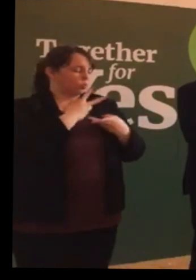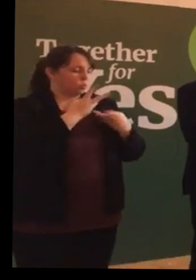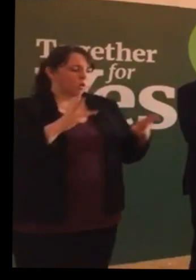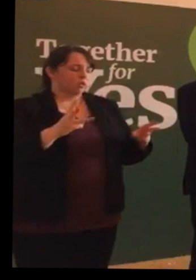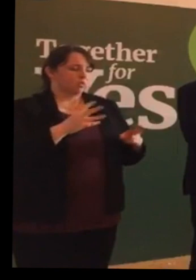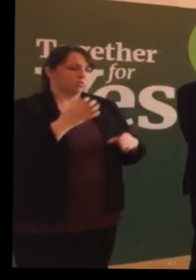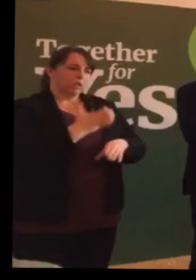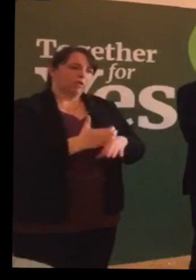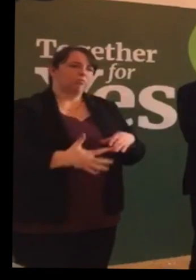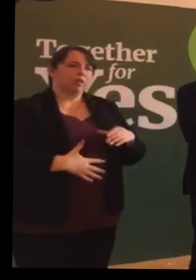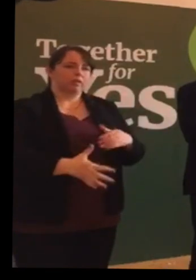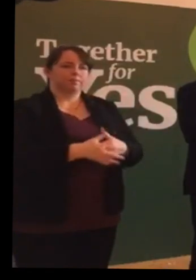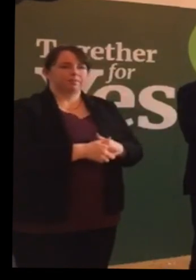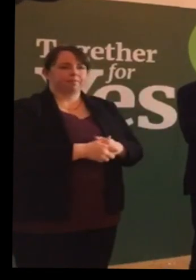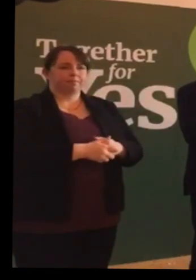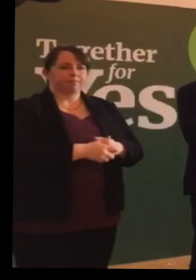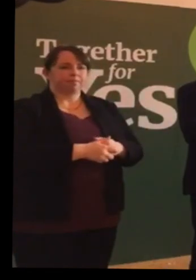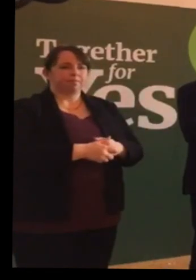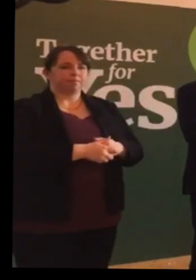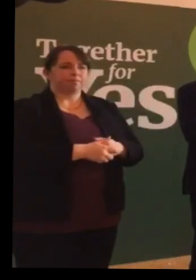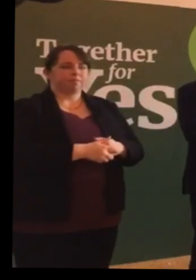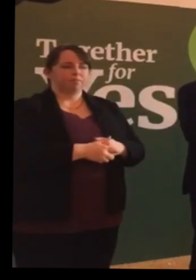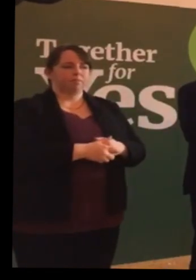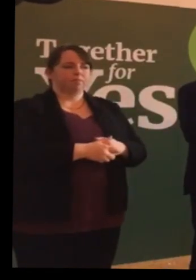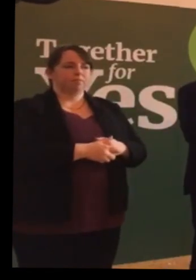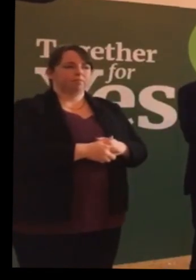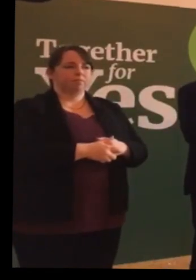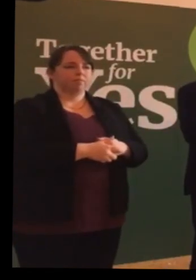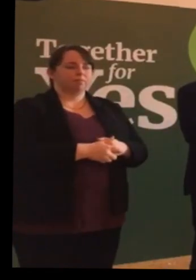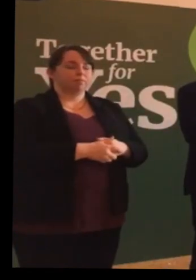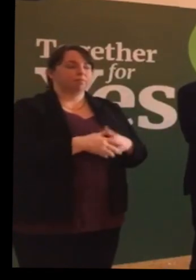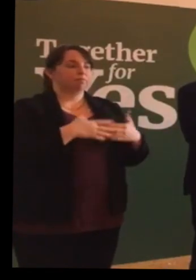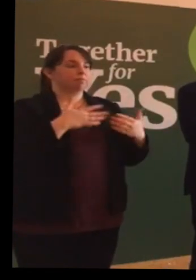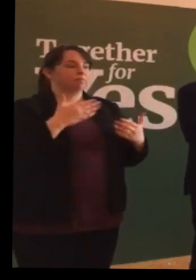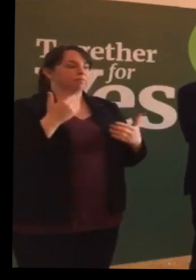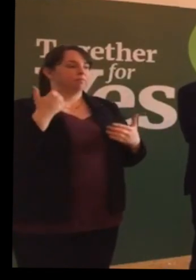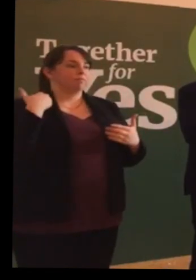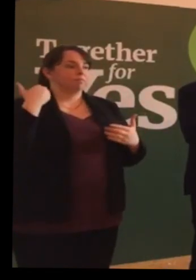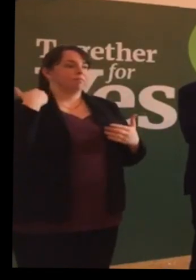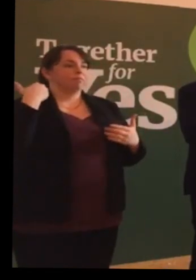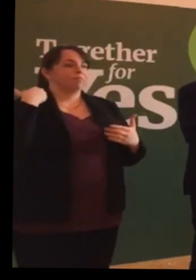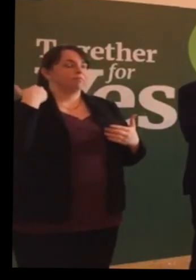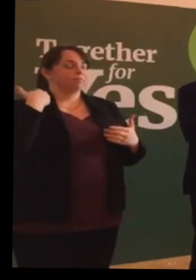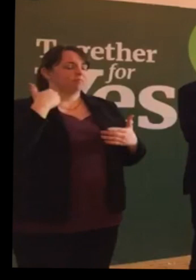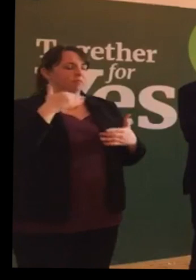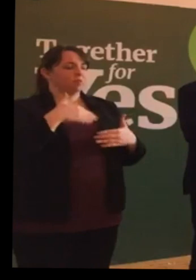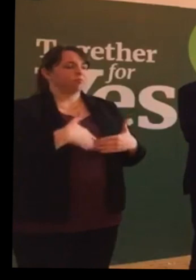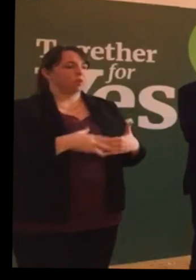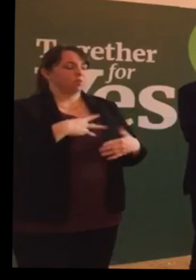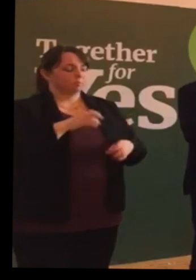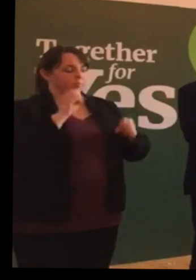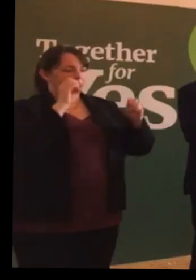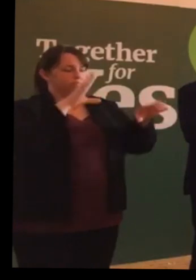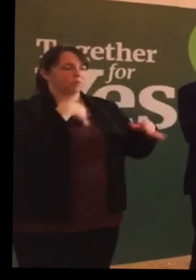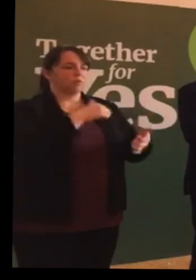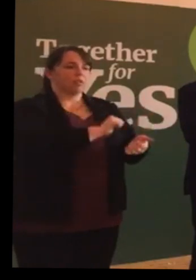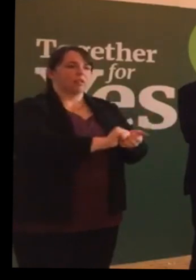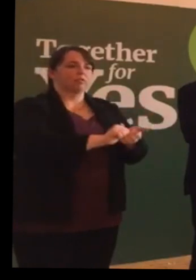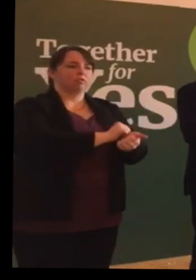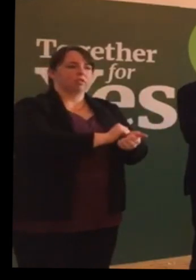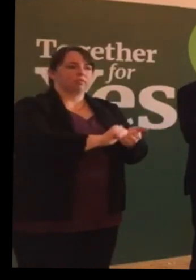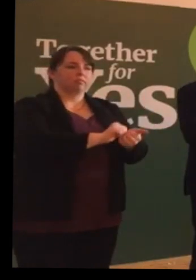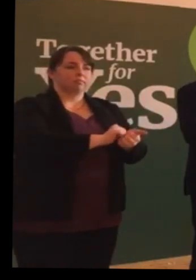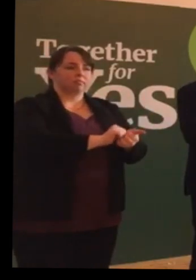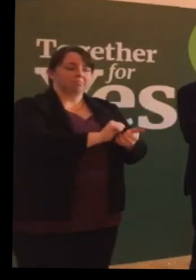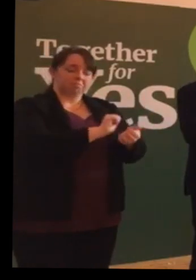We've moved on from dropping our pregnant at the gates of the laundries. And I think as a society we need to move